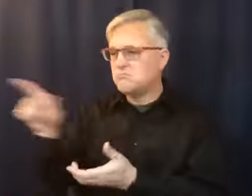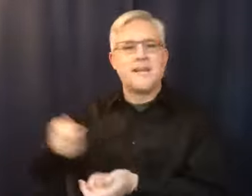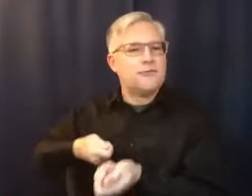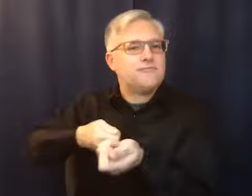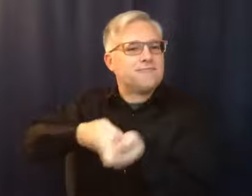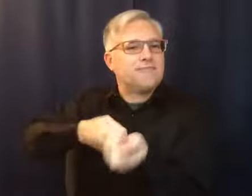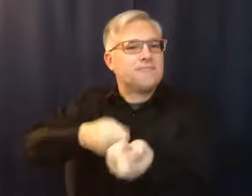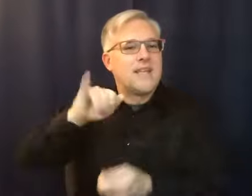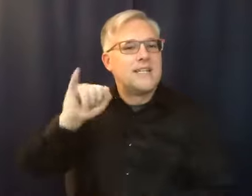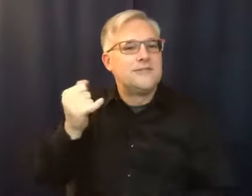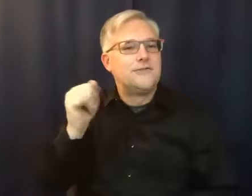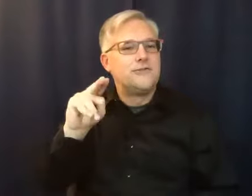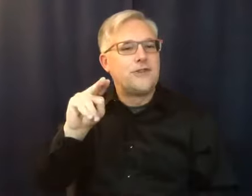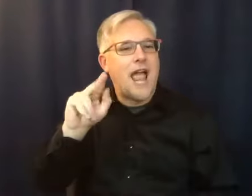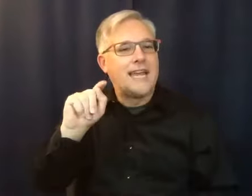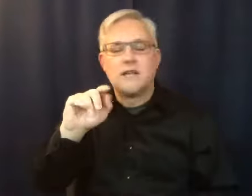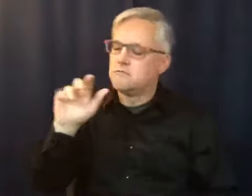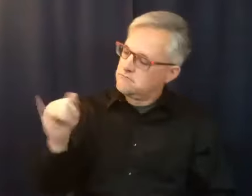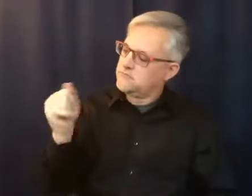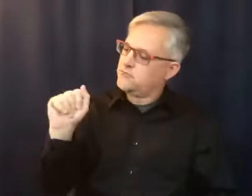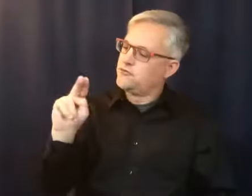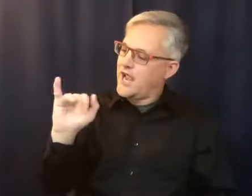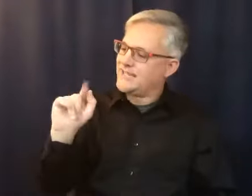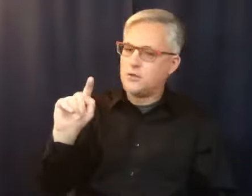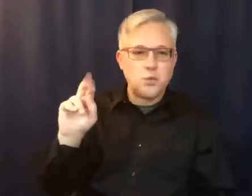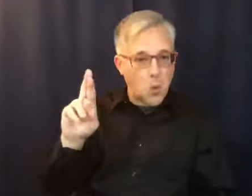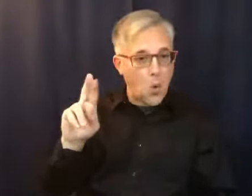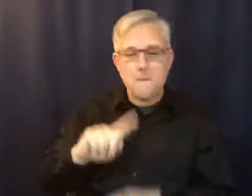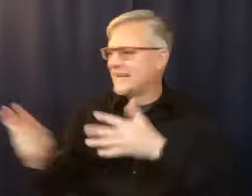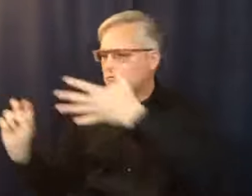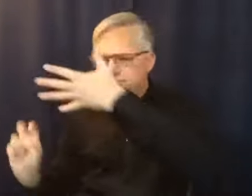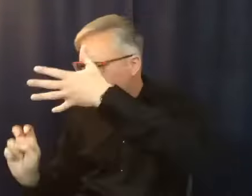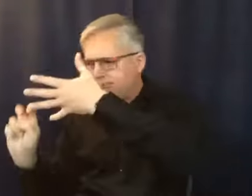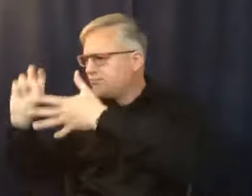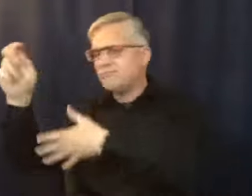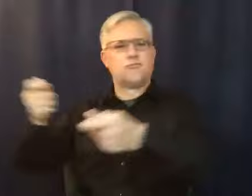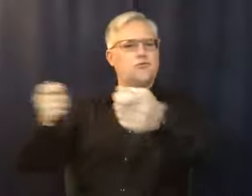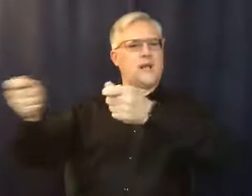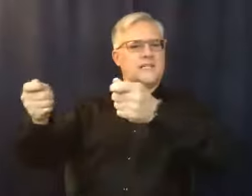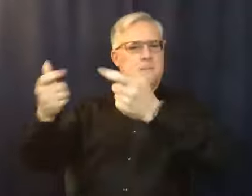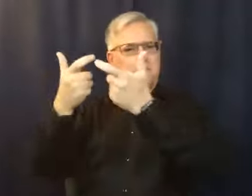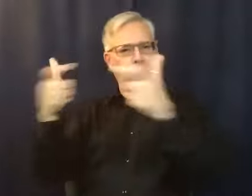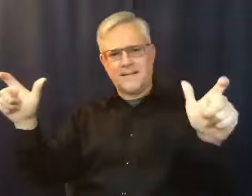in the country. We were really succeeding. We were working our program and we were doing well. Something happened.